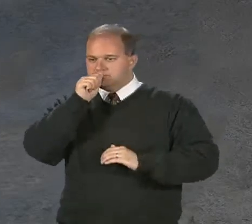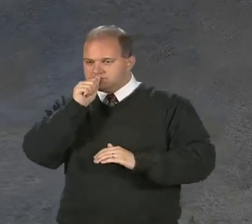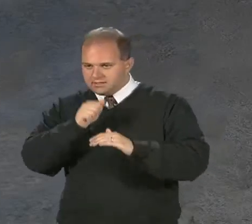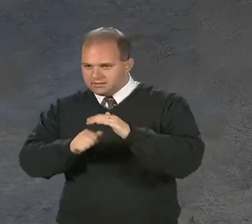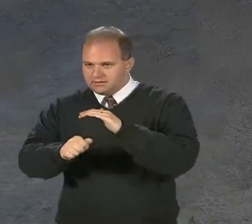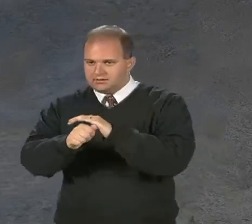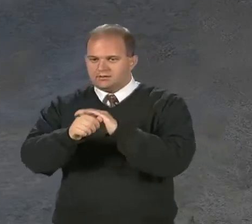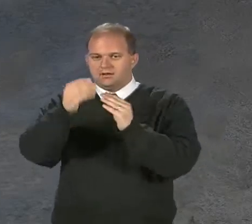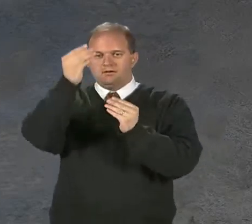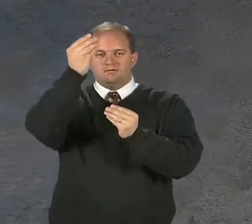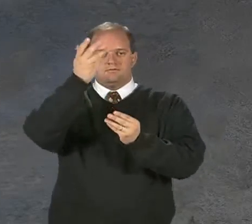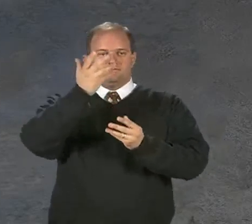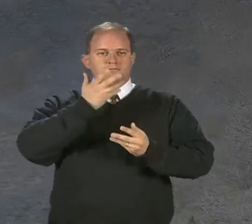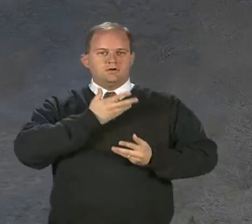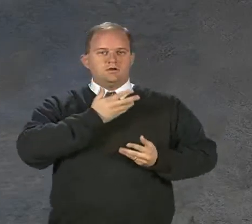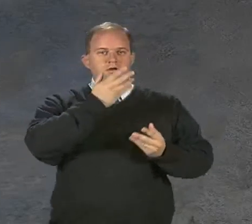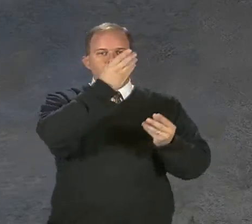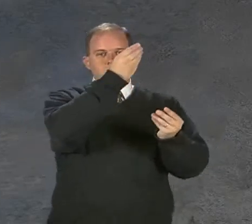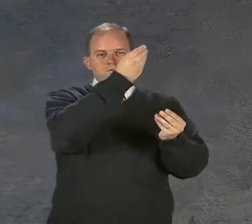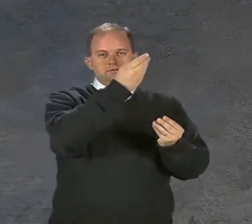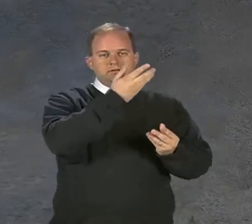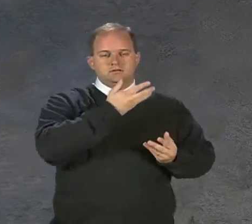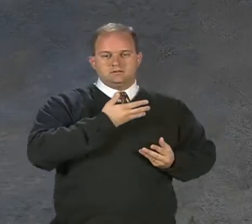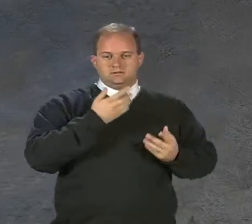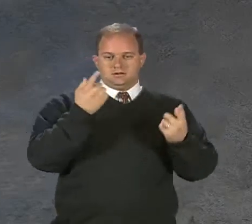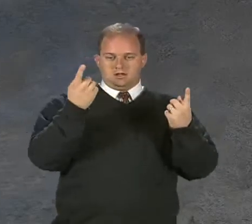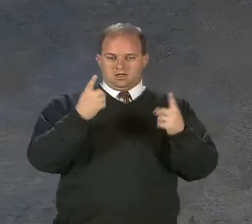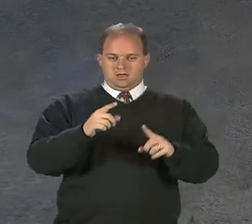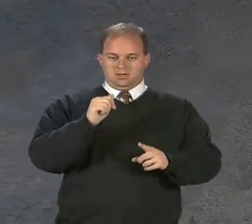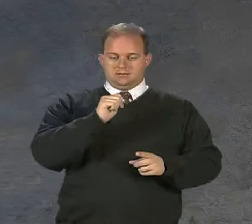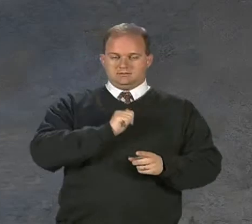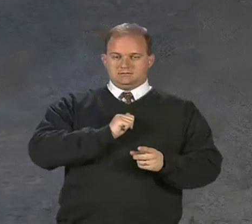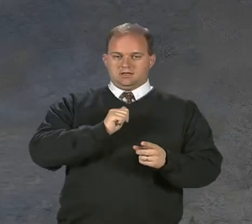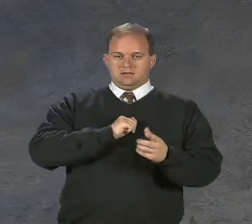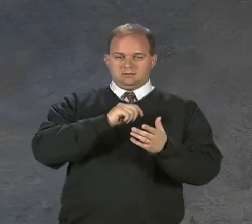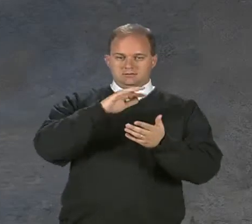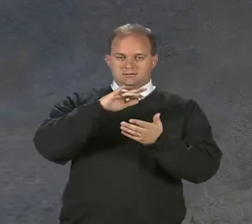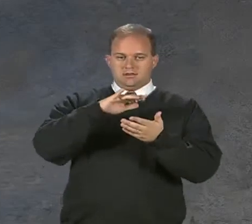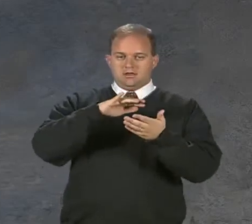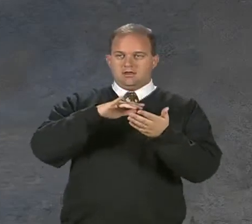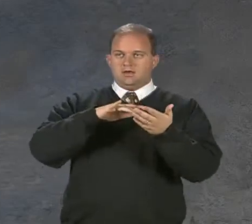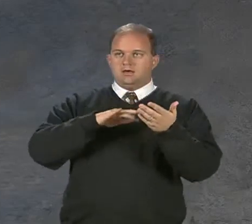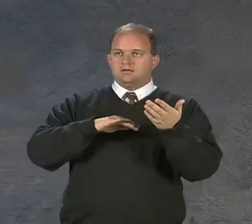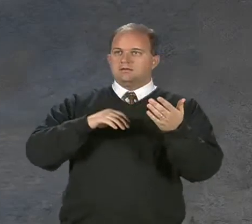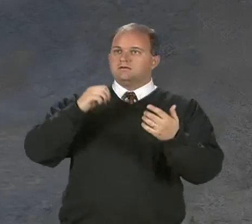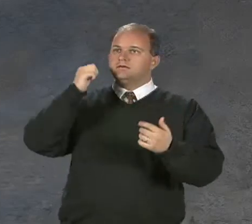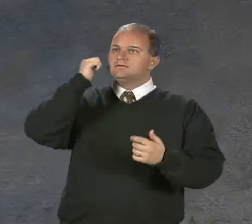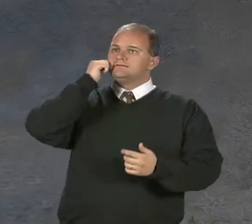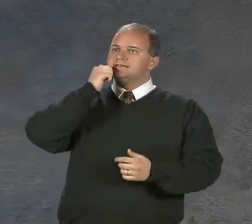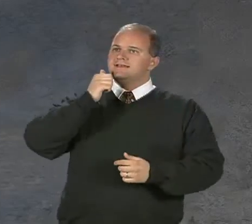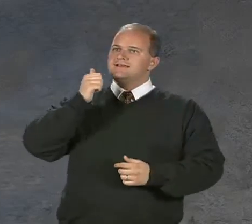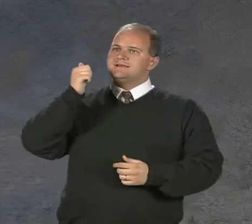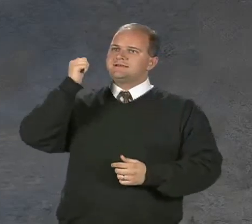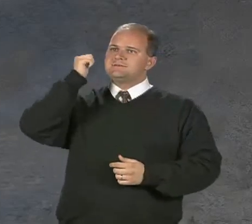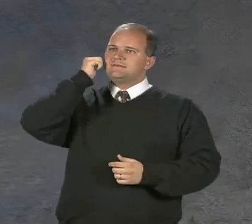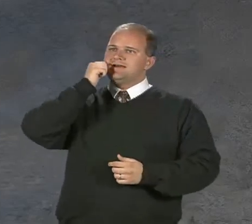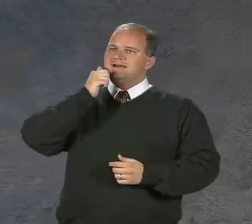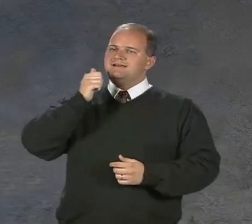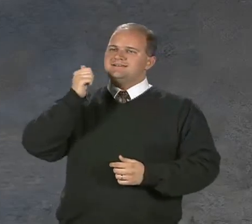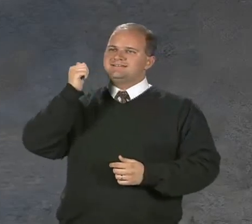be unfolded, As I study day by